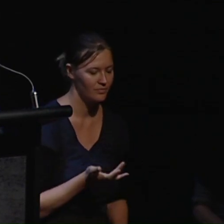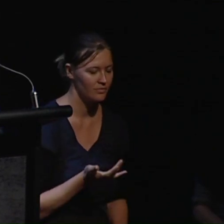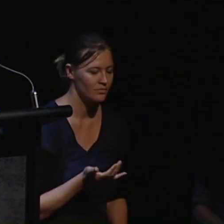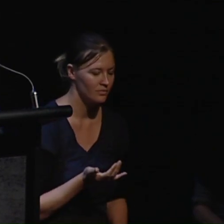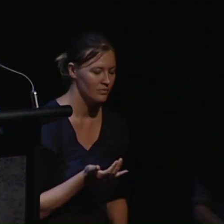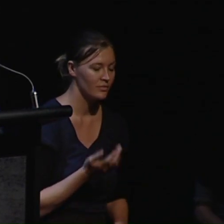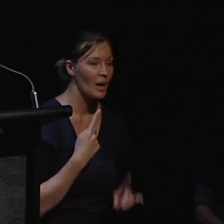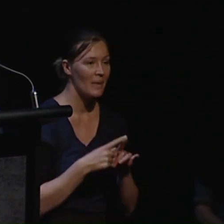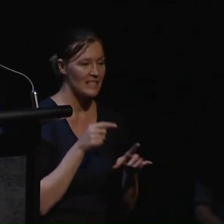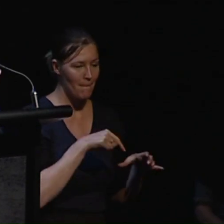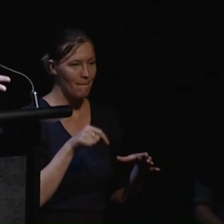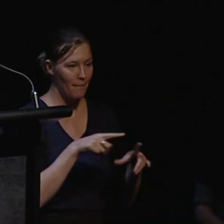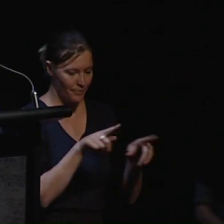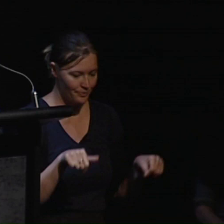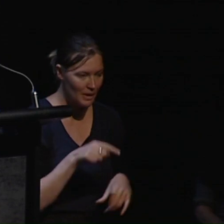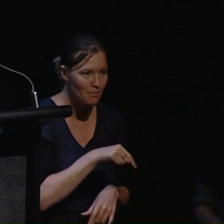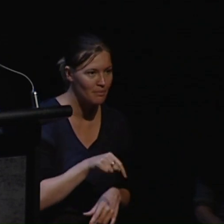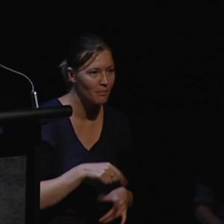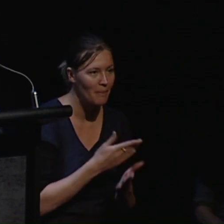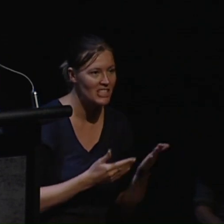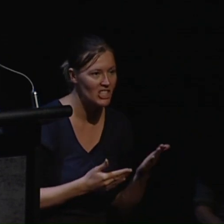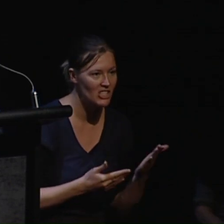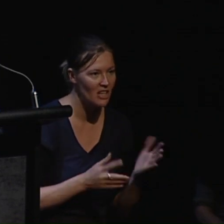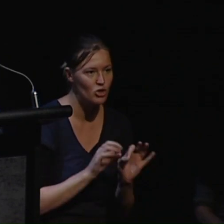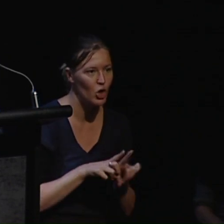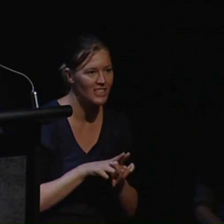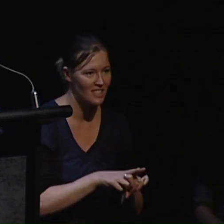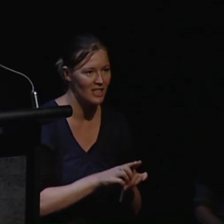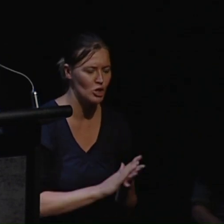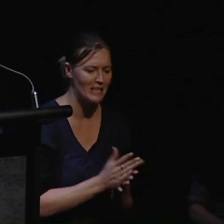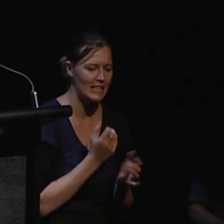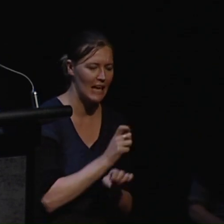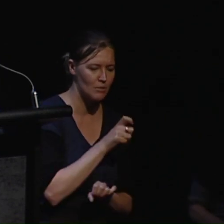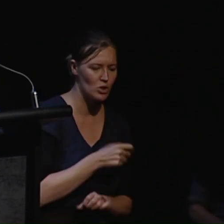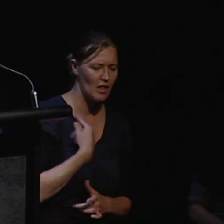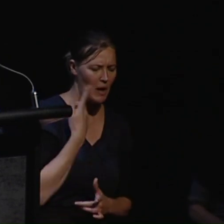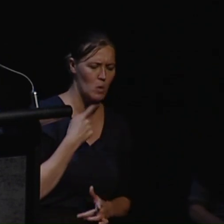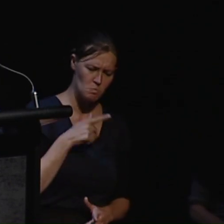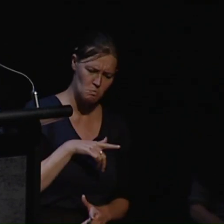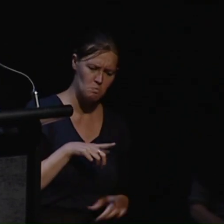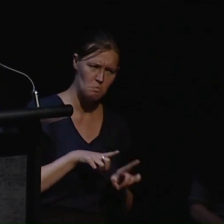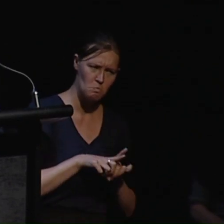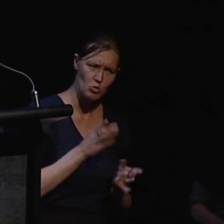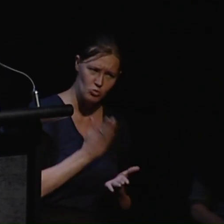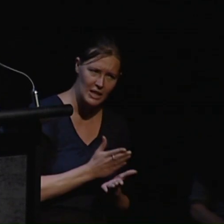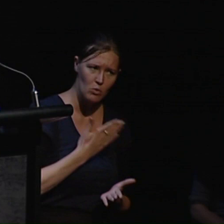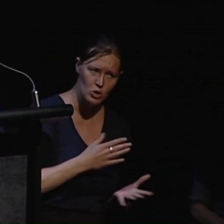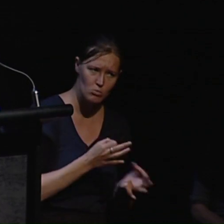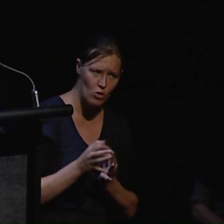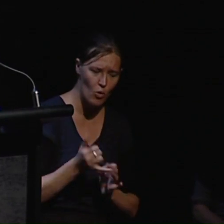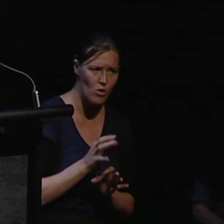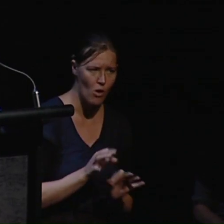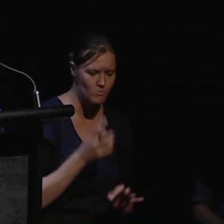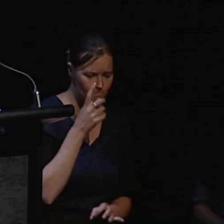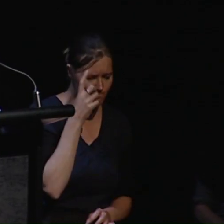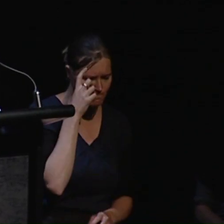electronic type messages are not consistent and this has led the guardian to query if Judy is sure about wishing to move out